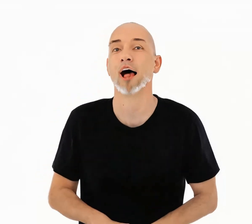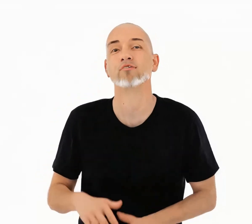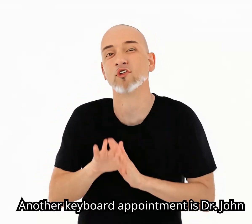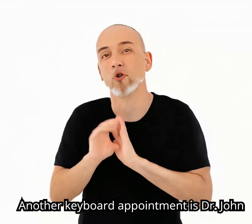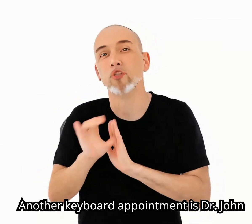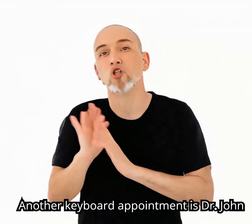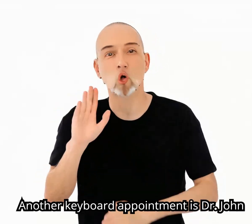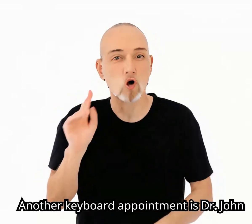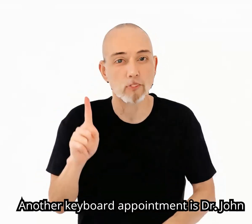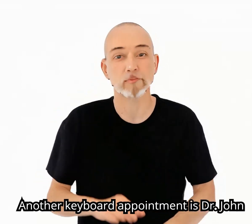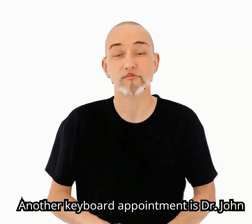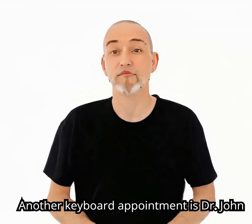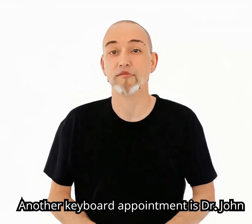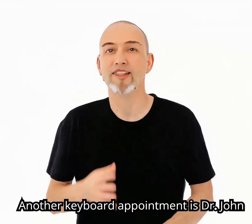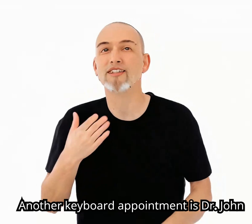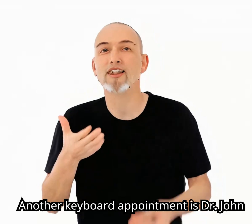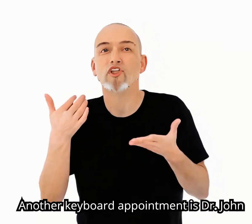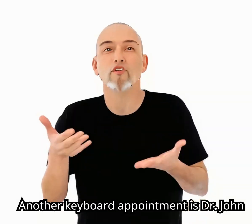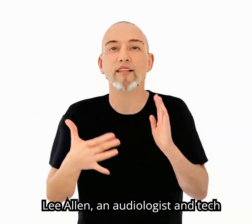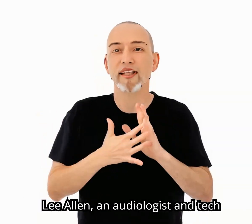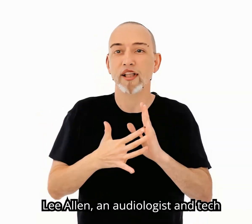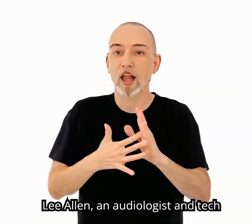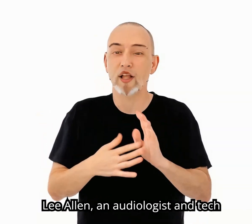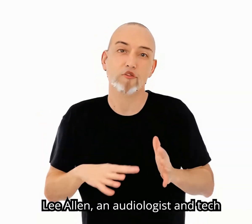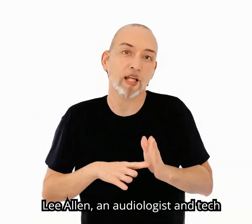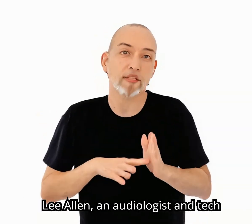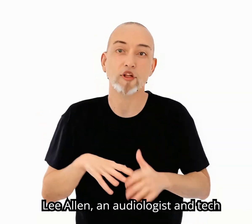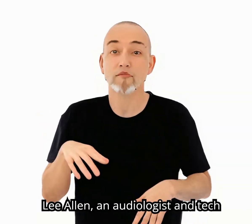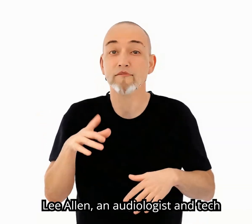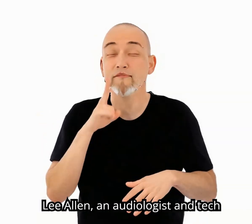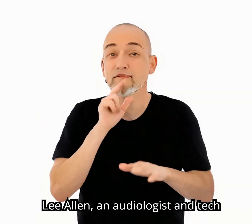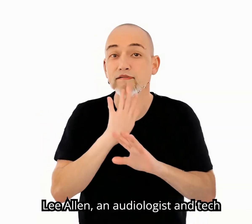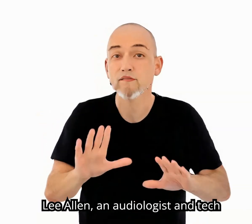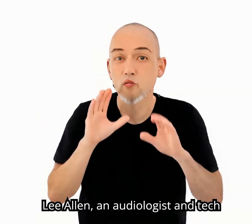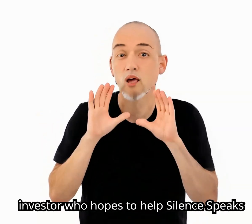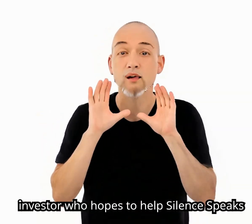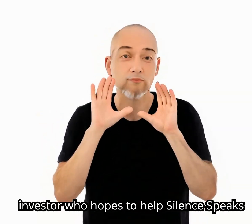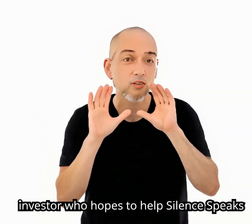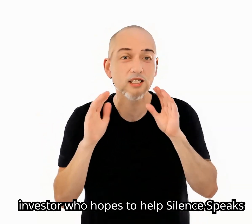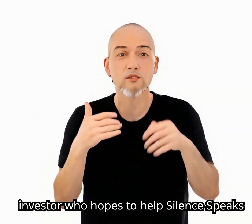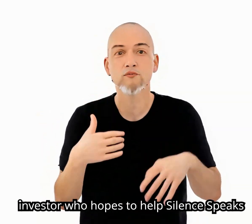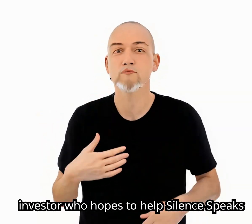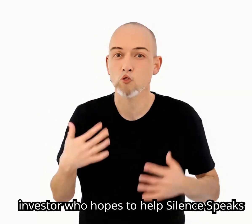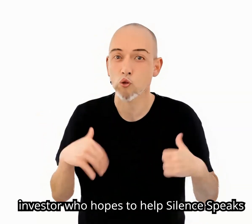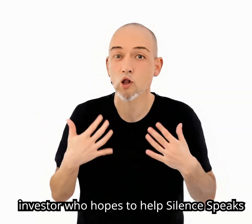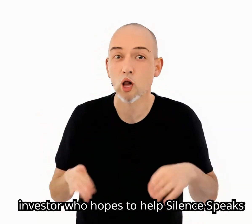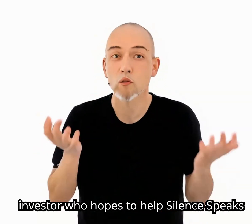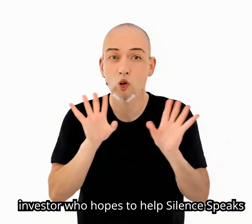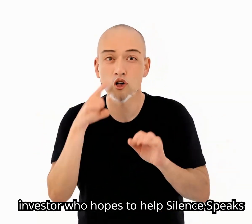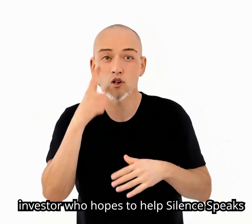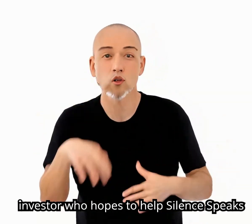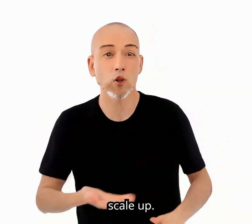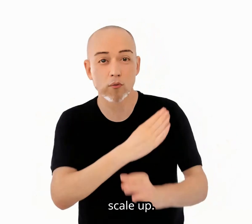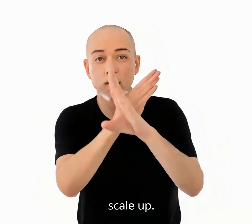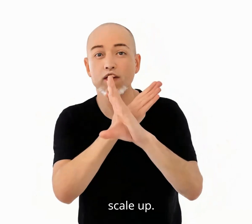Another keyboard appointment is Dr. John Lee Allen, an audiologist and tech investor who hopes to help Silence Speaks scale up.